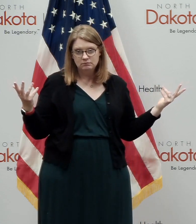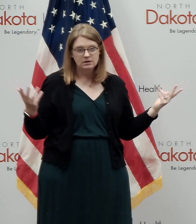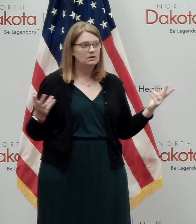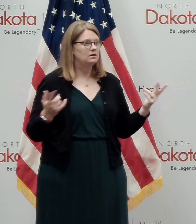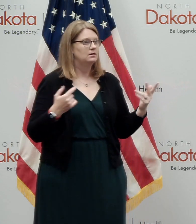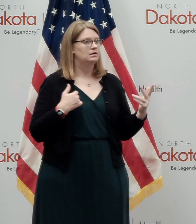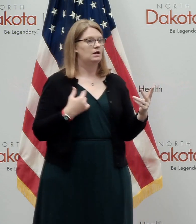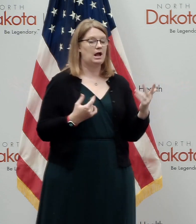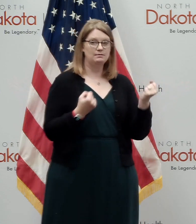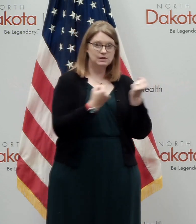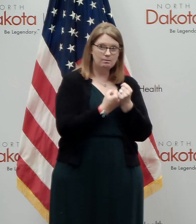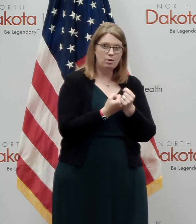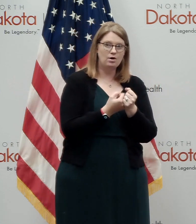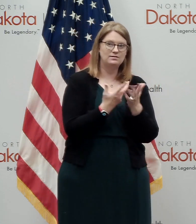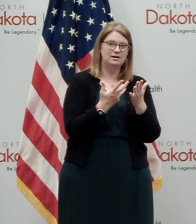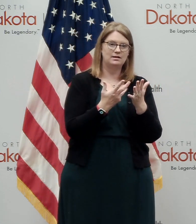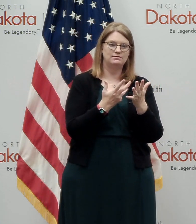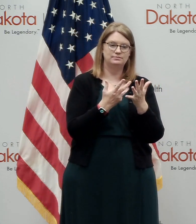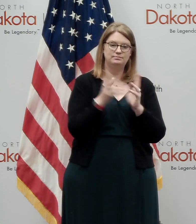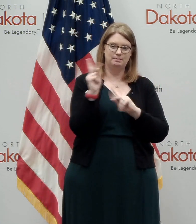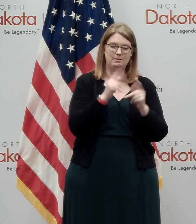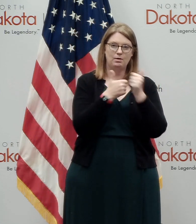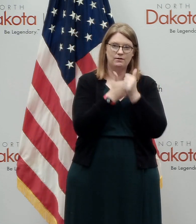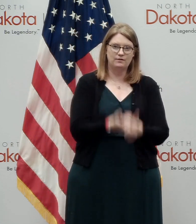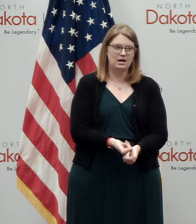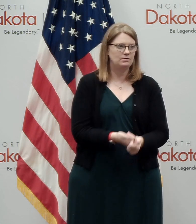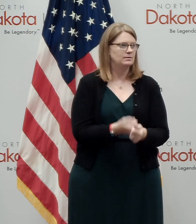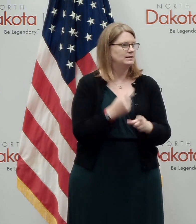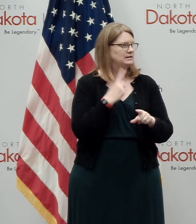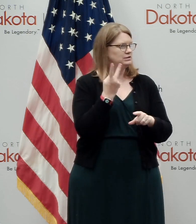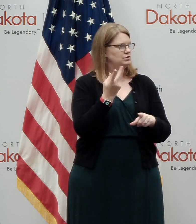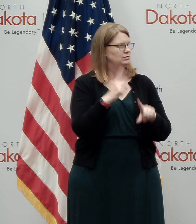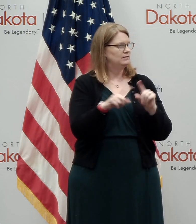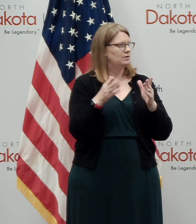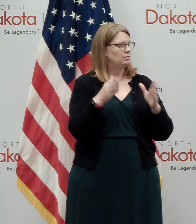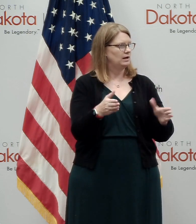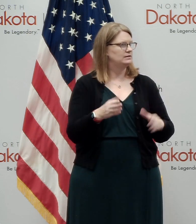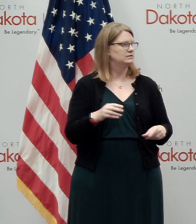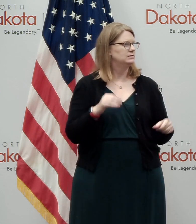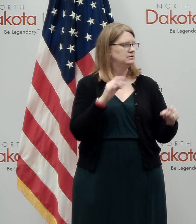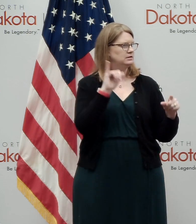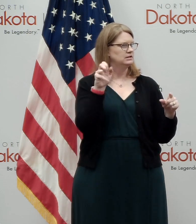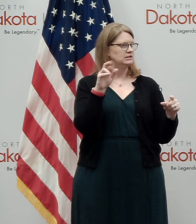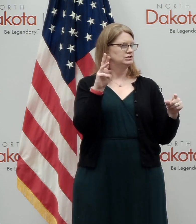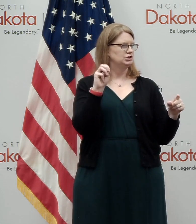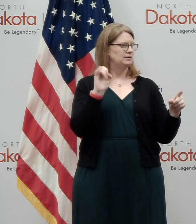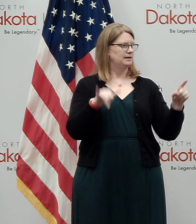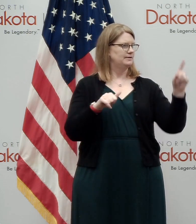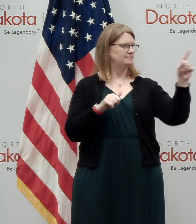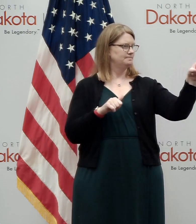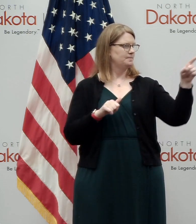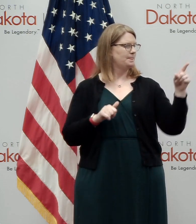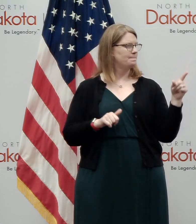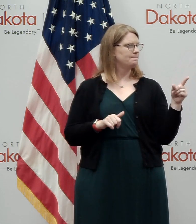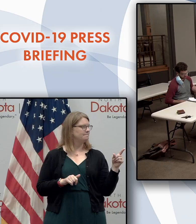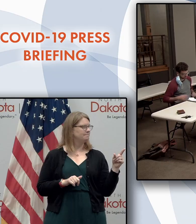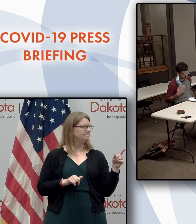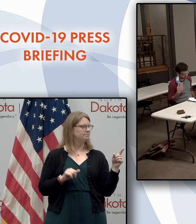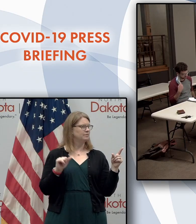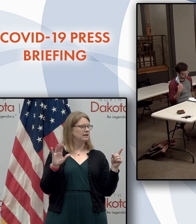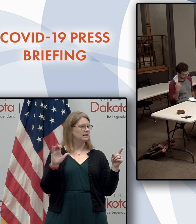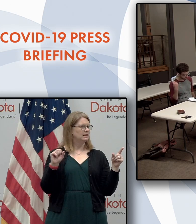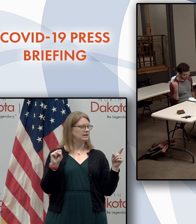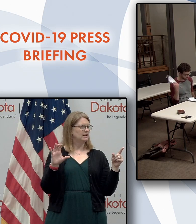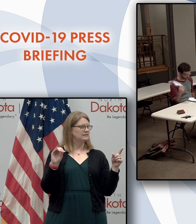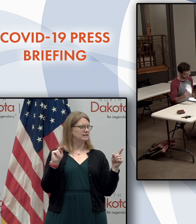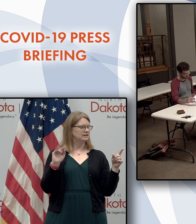I'm for compliance. It's just two different methods to get to the same place. Okay. Jeremy. Governor of Cass County